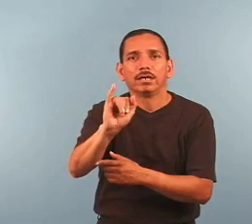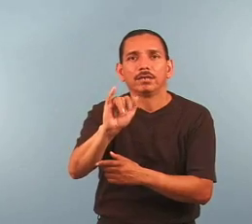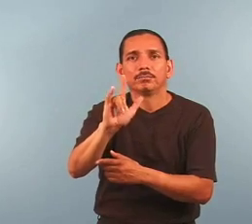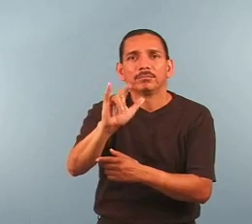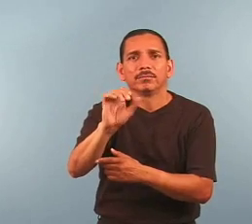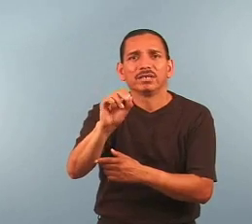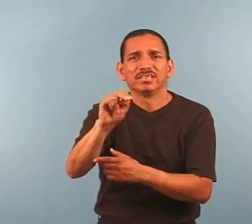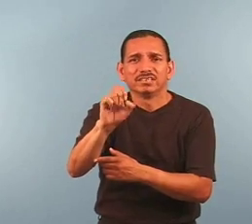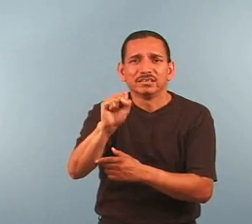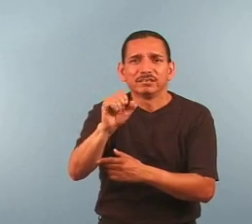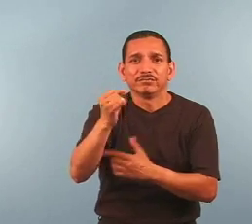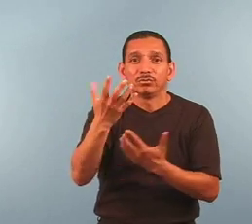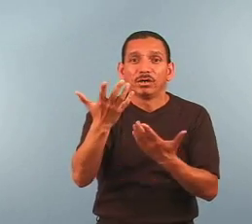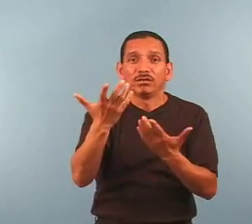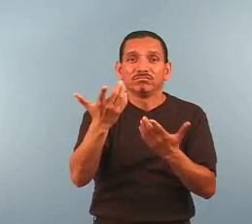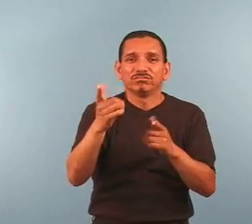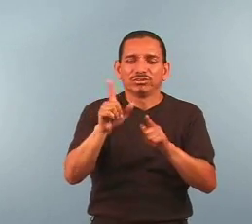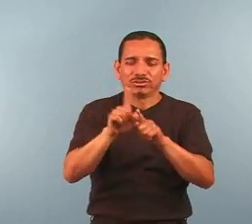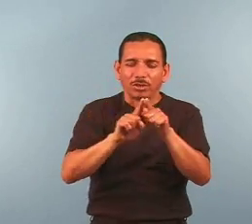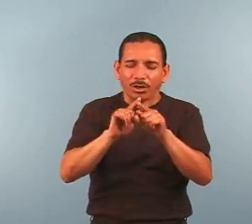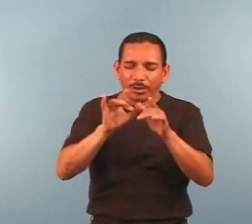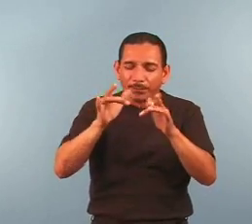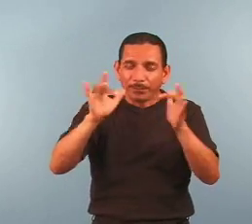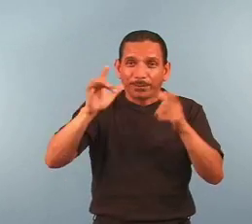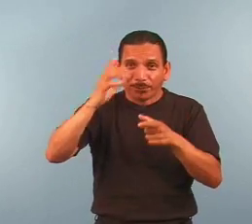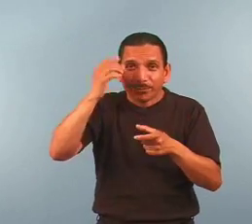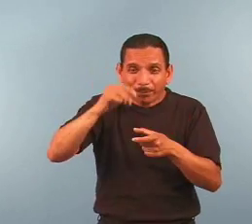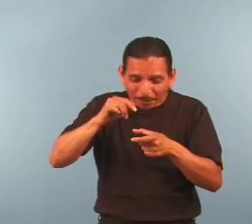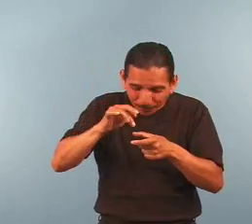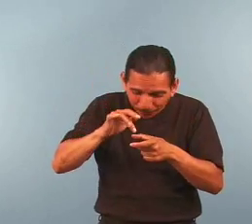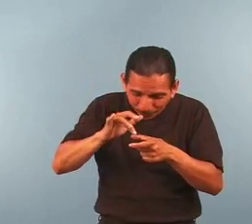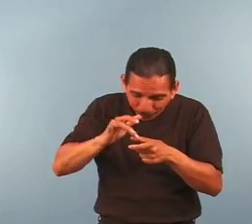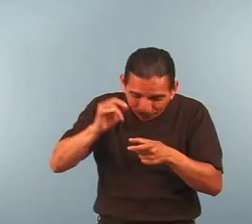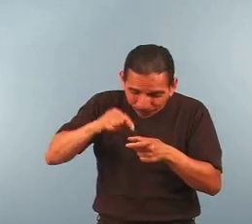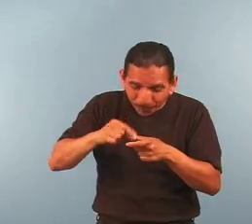shining speck stars.